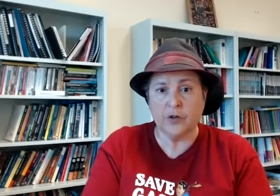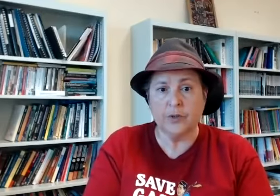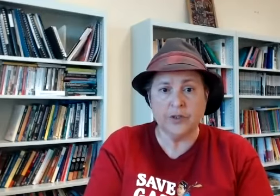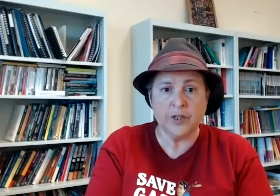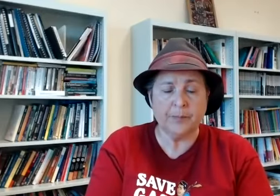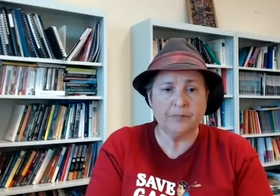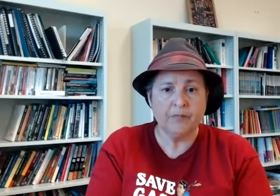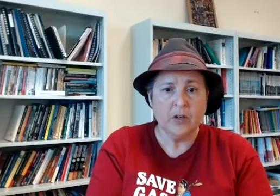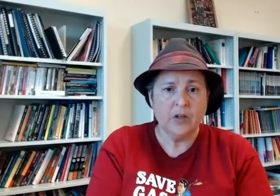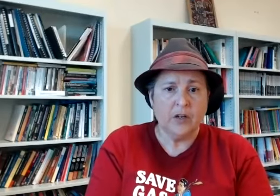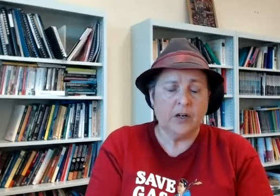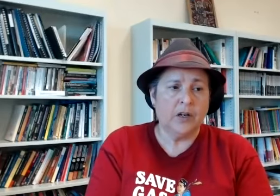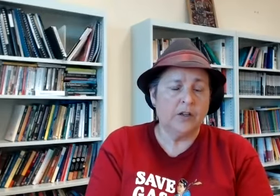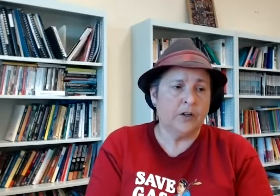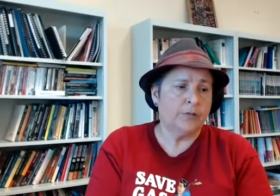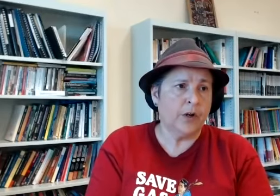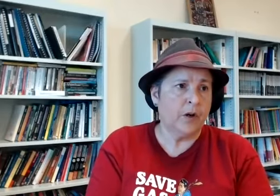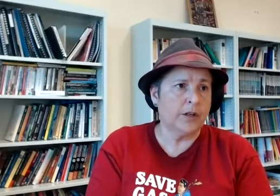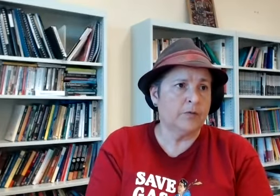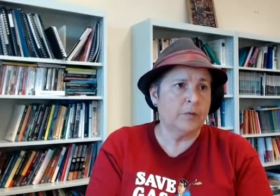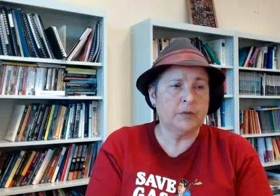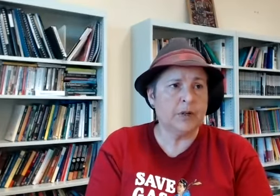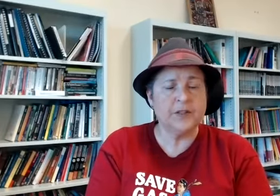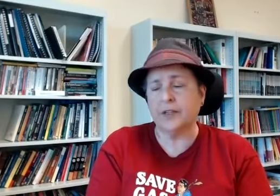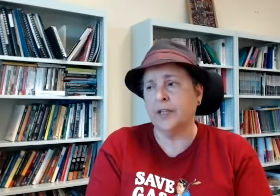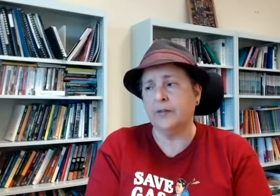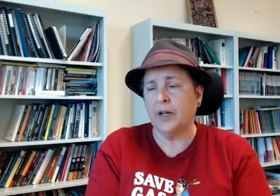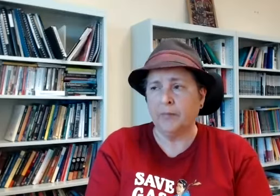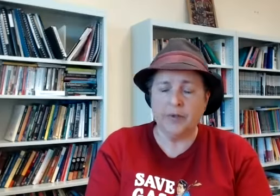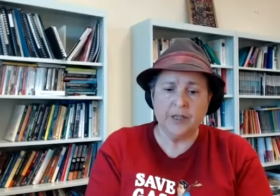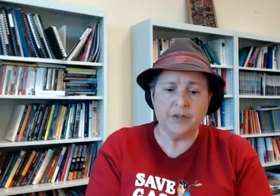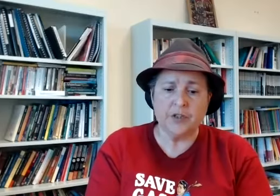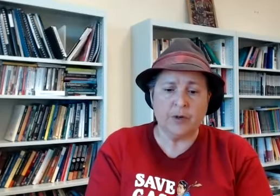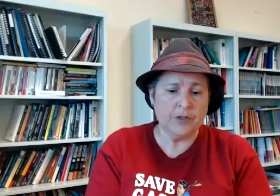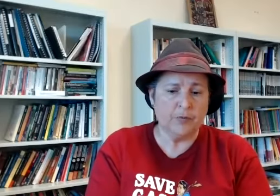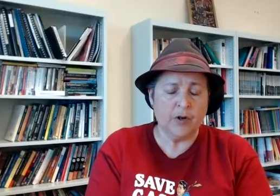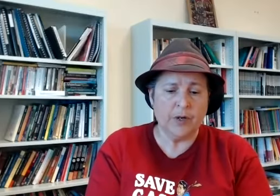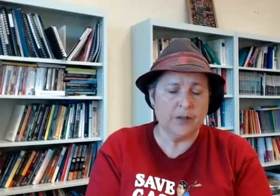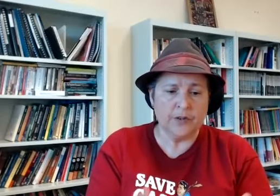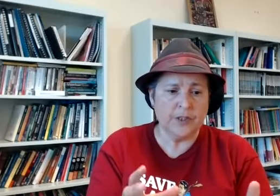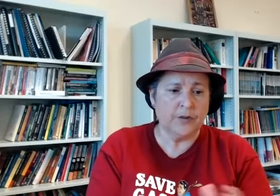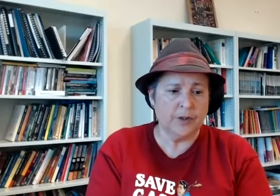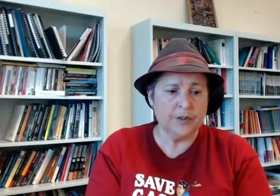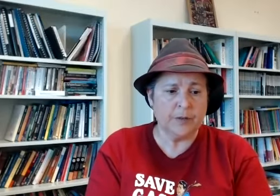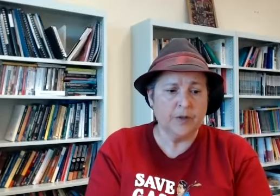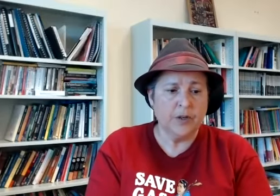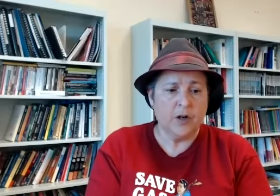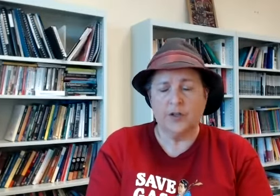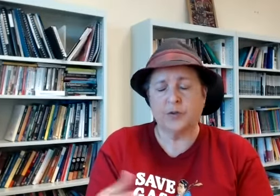and um uh you know i i can remember recently um being in a situation where i went out to dinner and um i use a